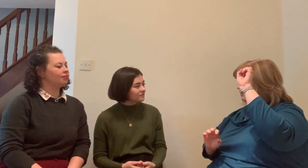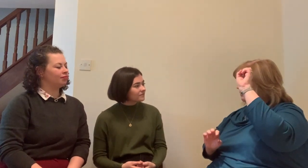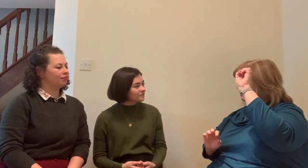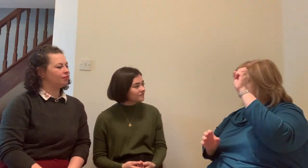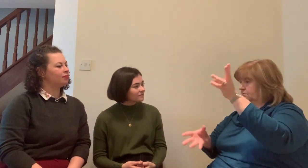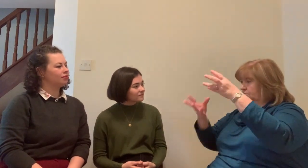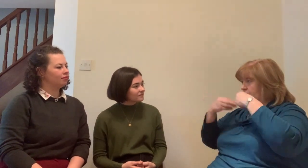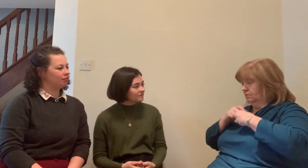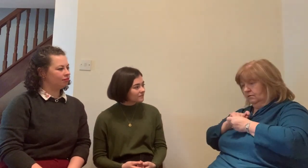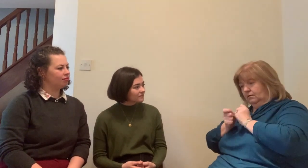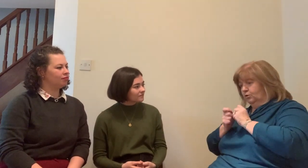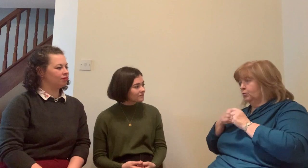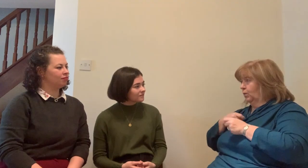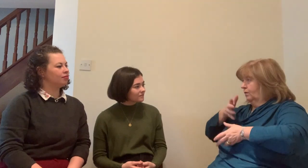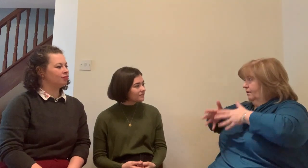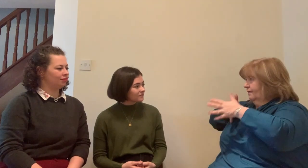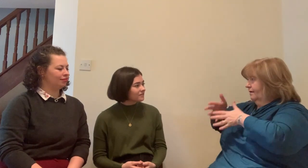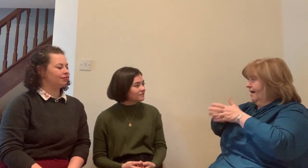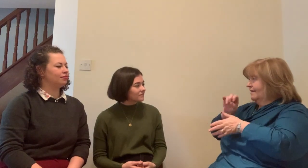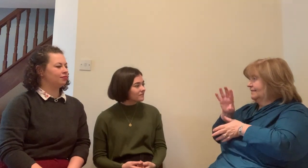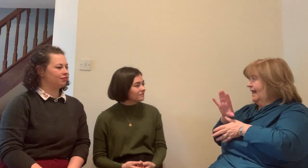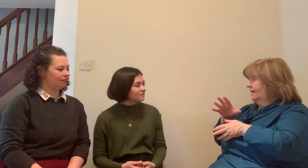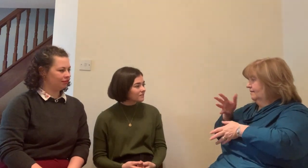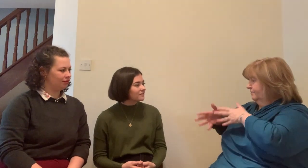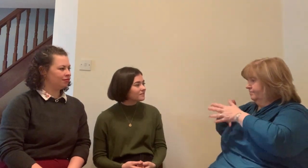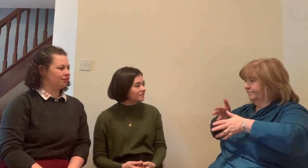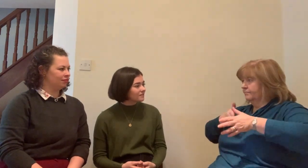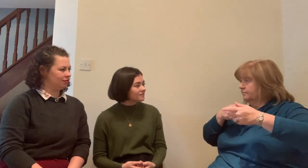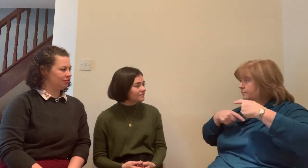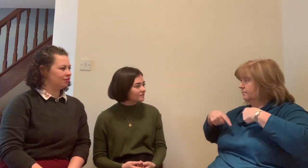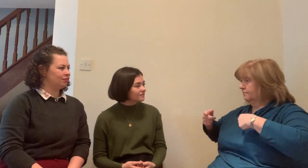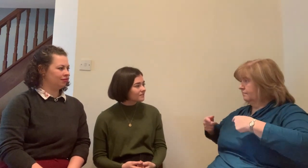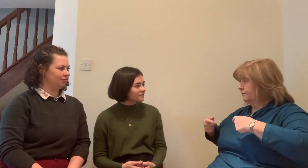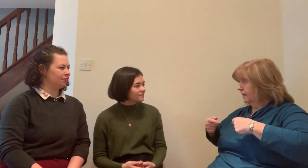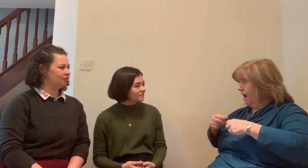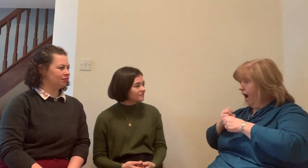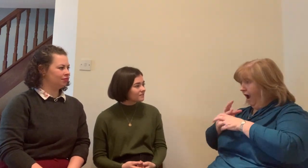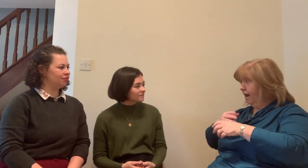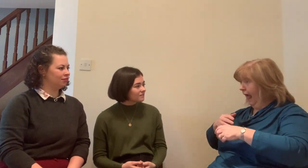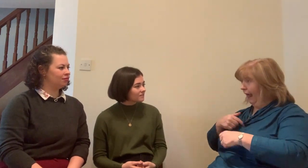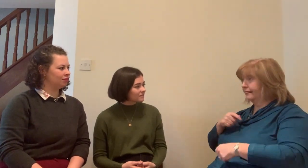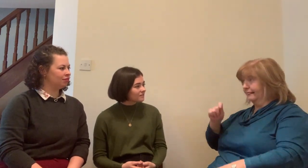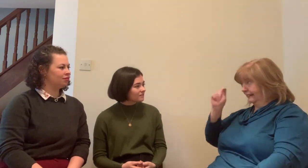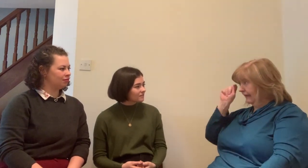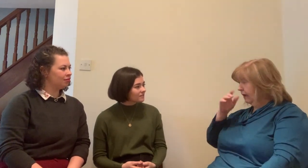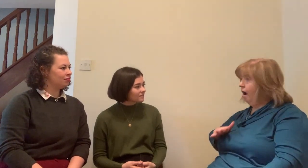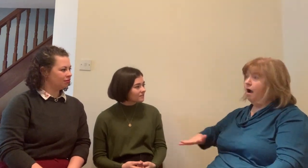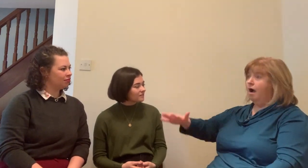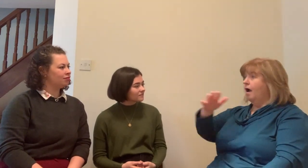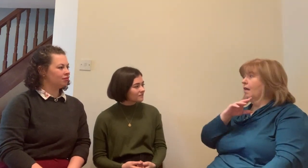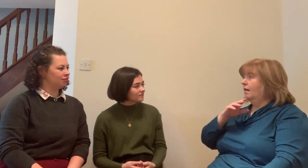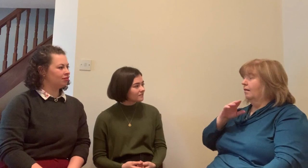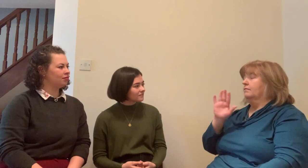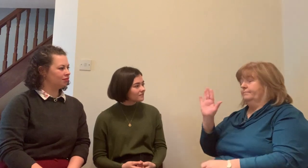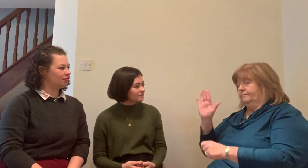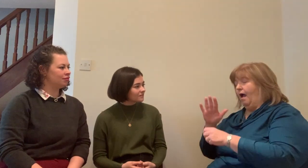didn't know what he had to say. Yeah. Whereas I knew him, I'd met with him and he would live near my home so when he got up to make his point,